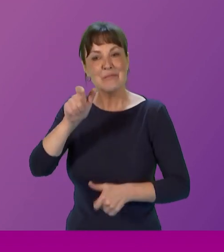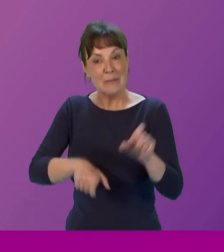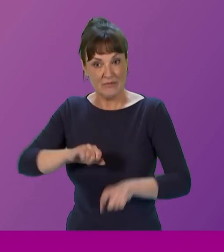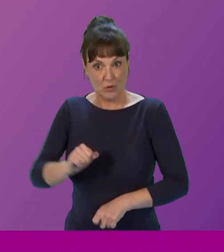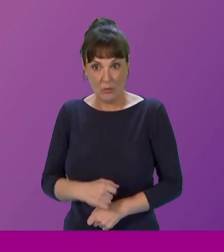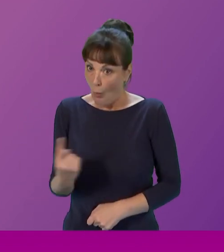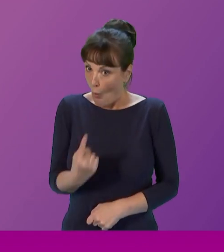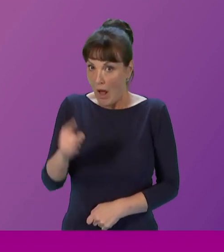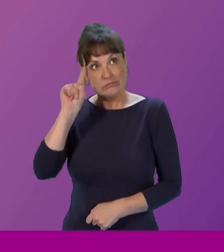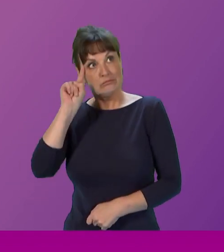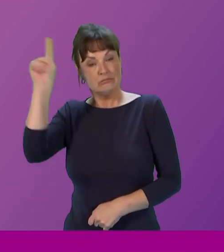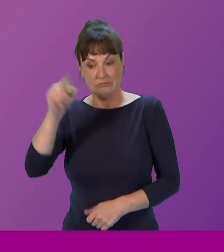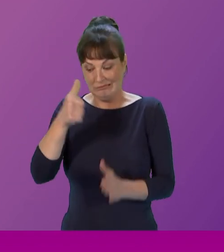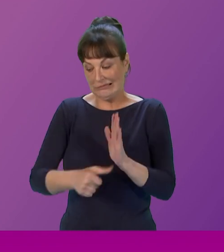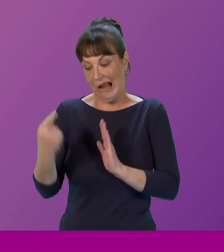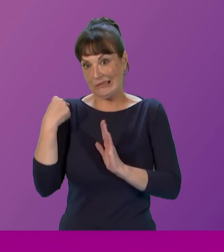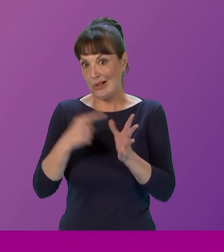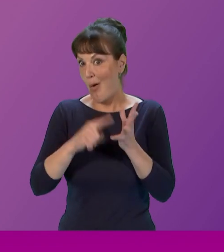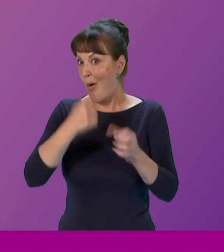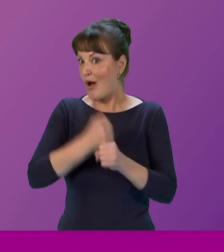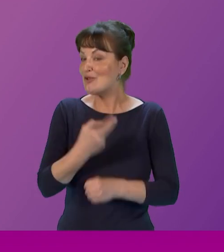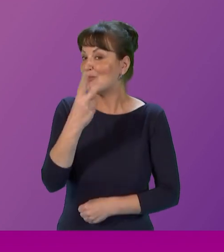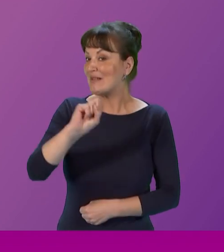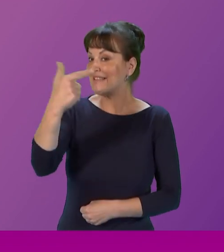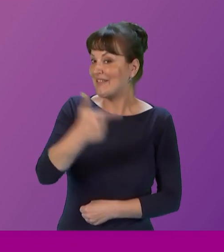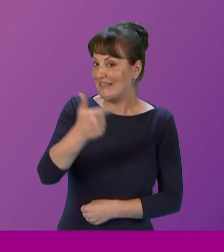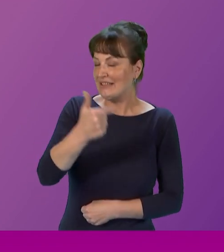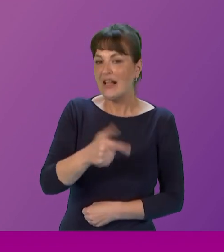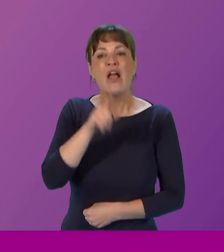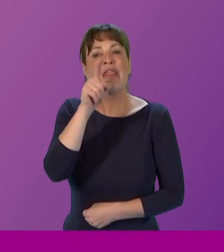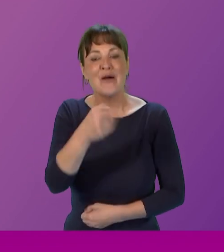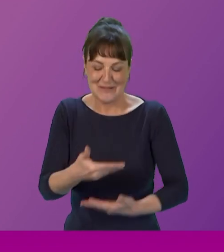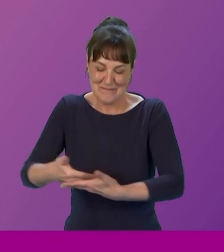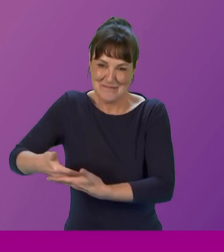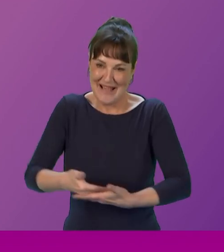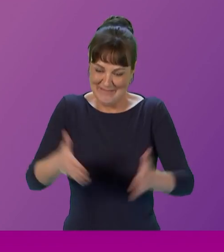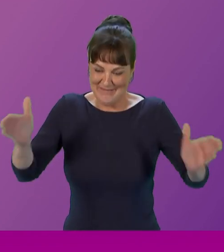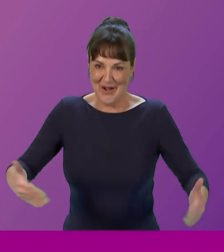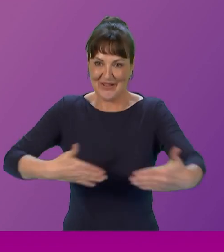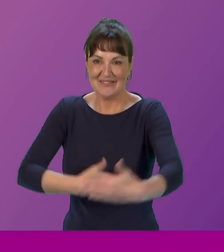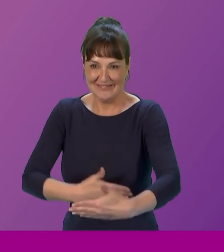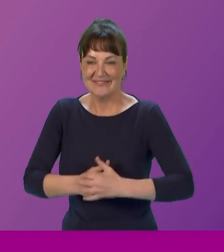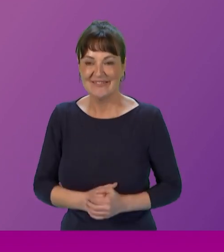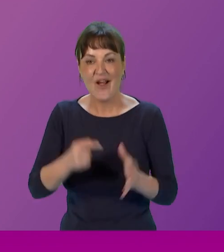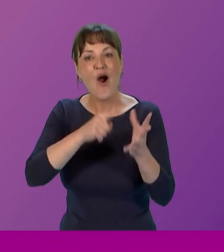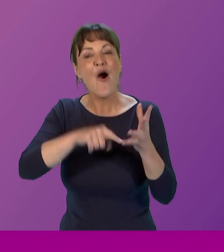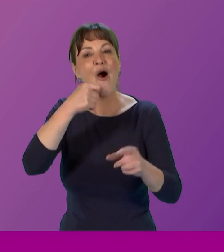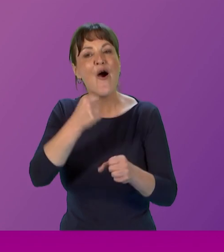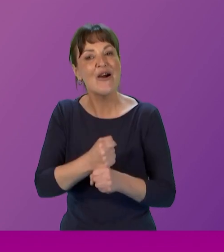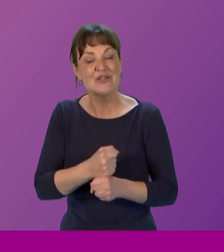initiatives started in august 2017 and that was the baby box in august 2017